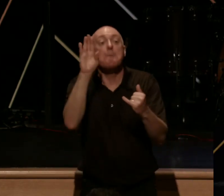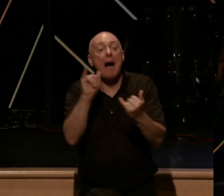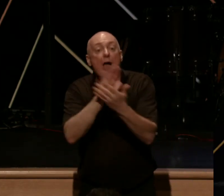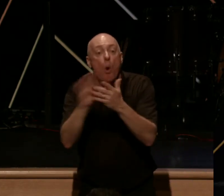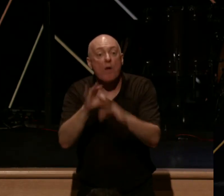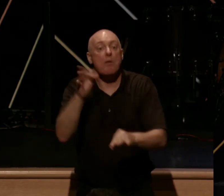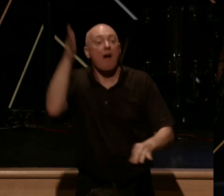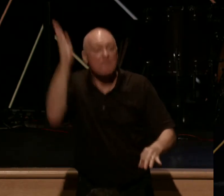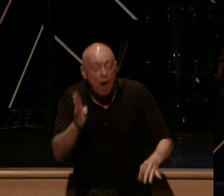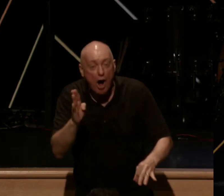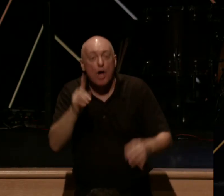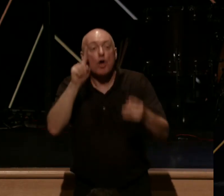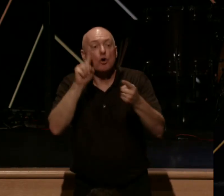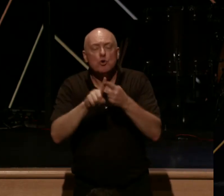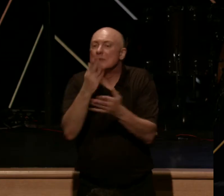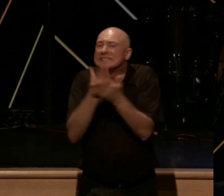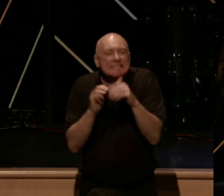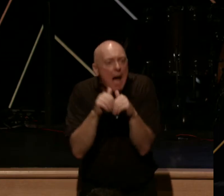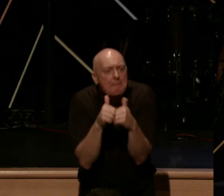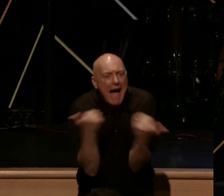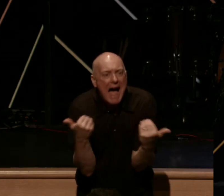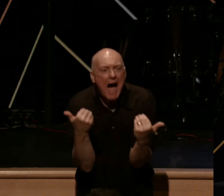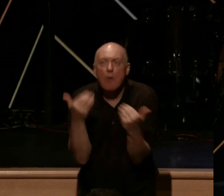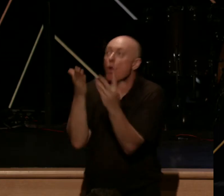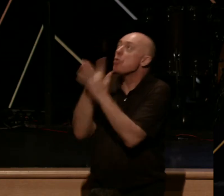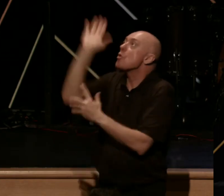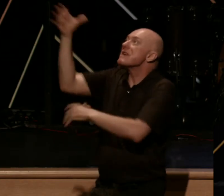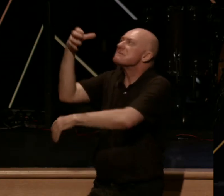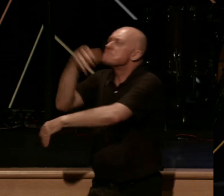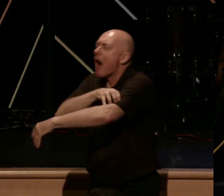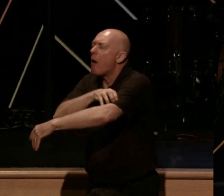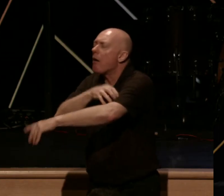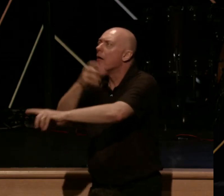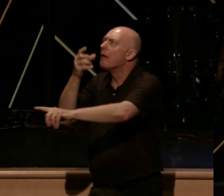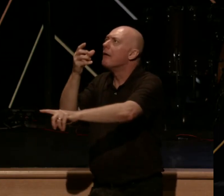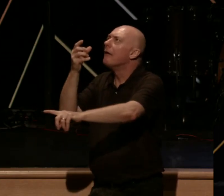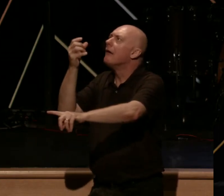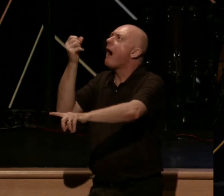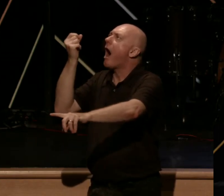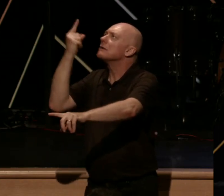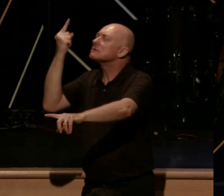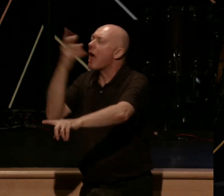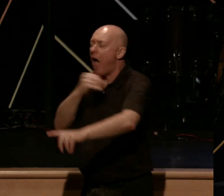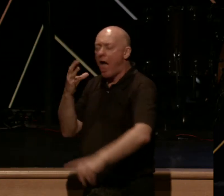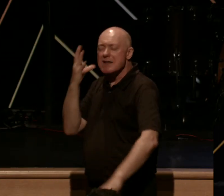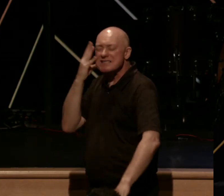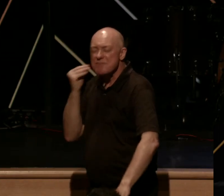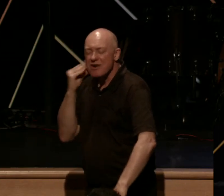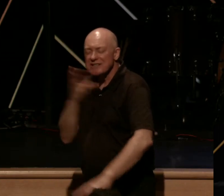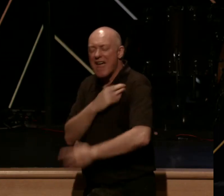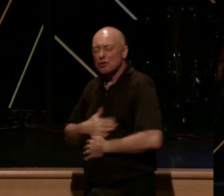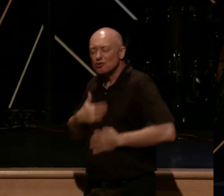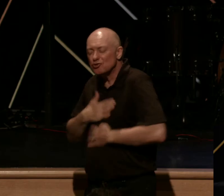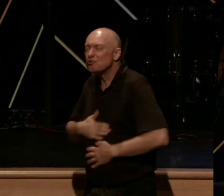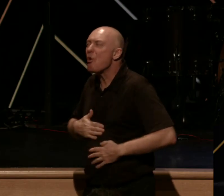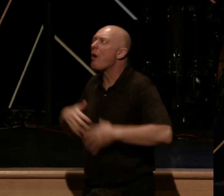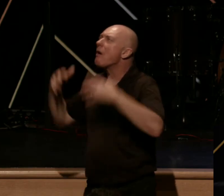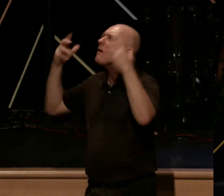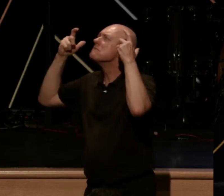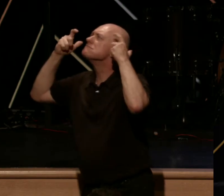of God to somehow supernaturally comprehend and experience and enjoy this massive and glorious